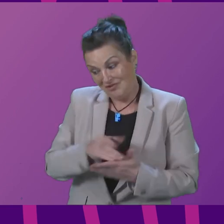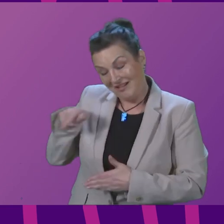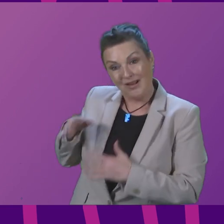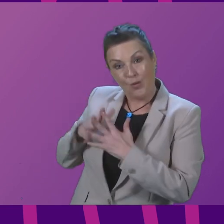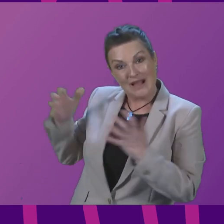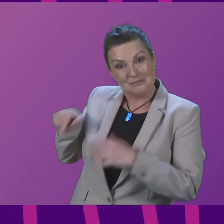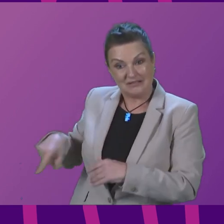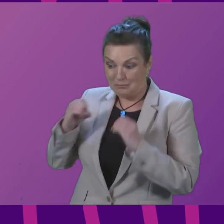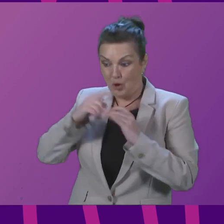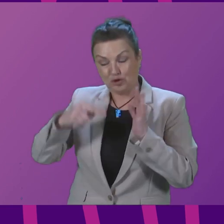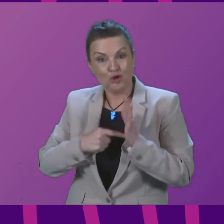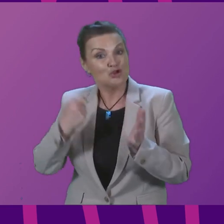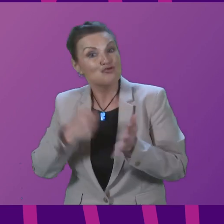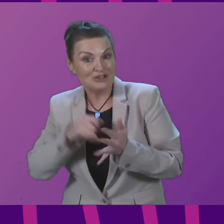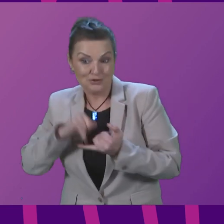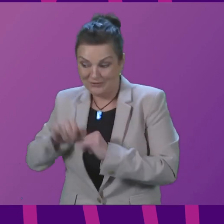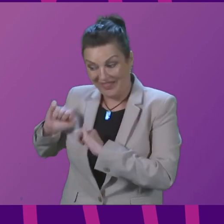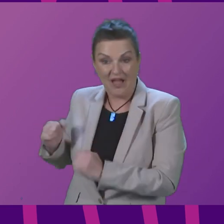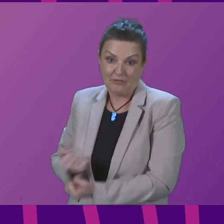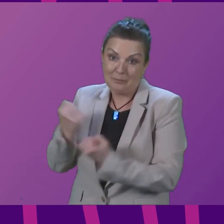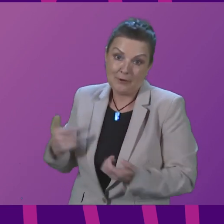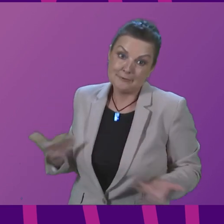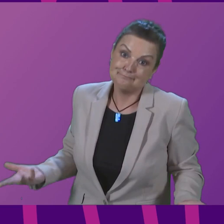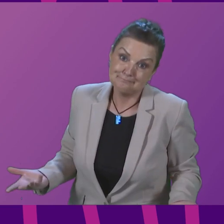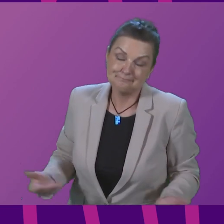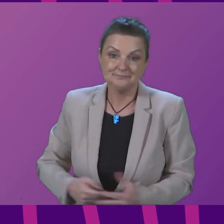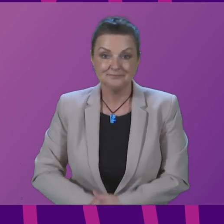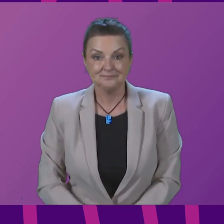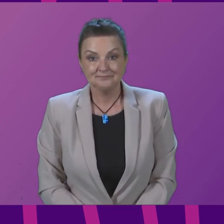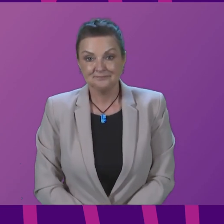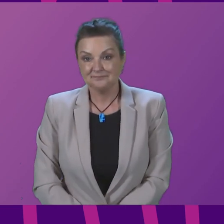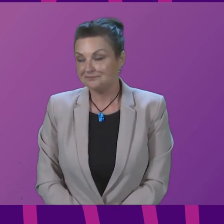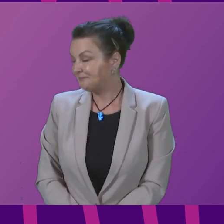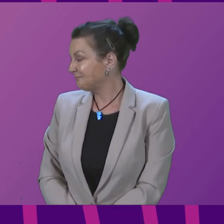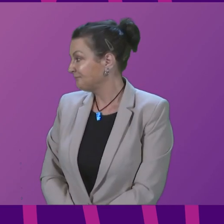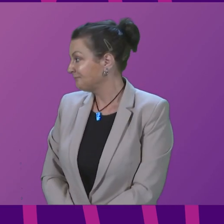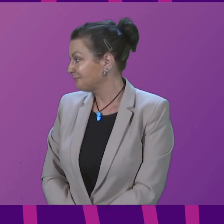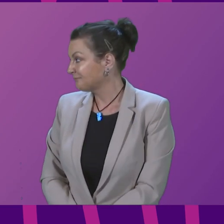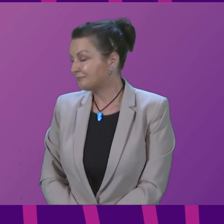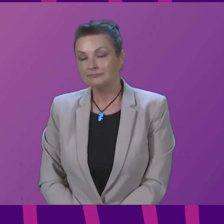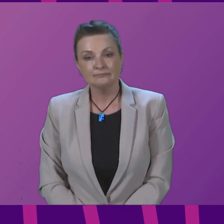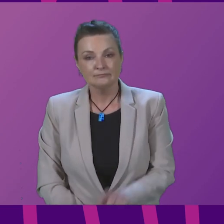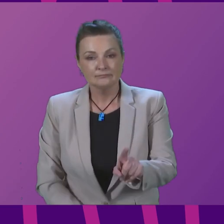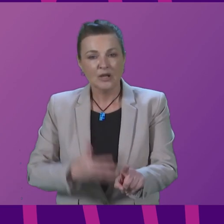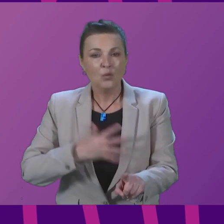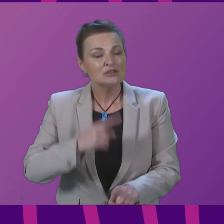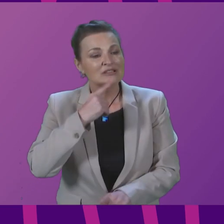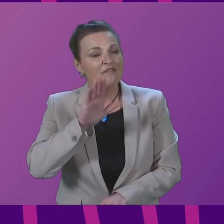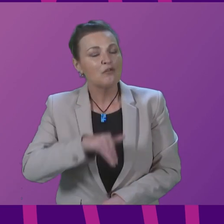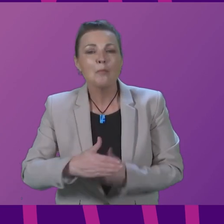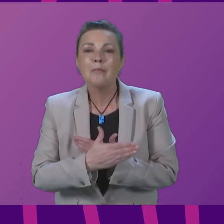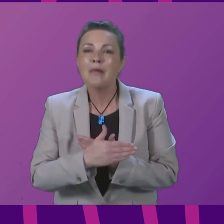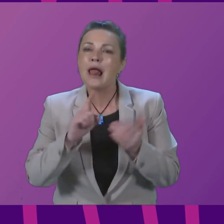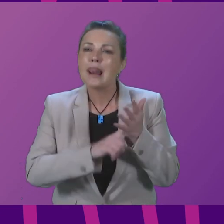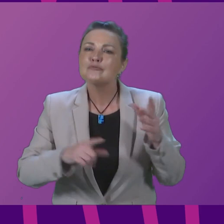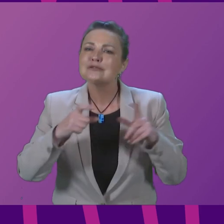Johnson and Rishi Sunak at Westminster. Question number three, Alex Cole-Hamilton. Thank you. Presiding officer, can I, on behalf of the Scottish Liberal Democrats, echo